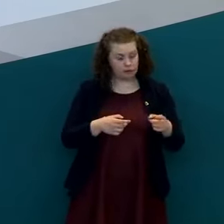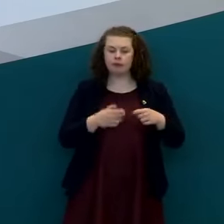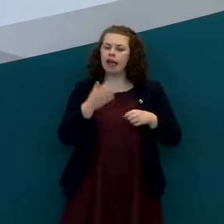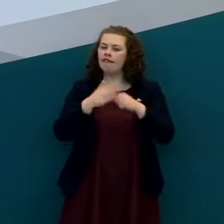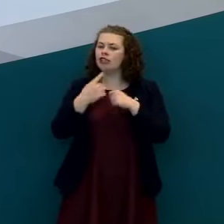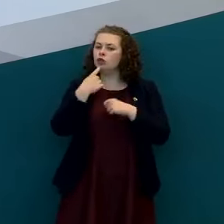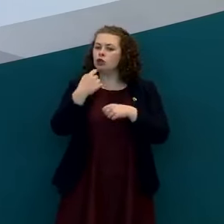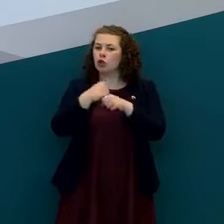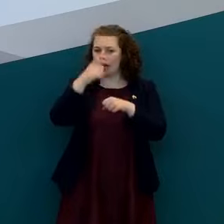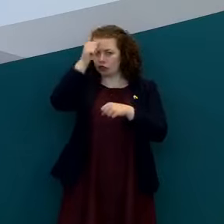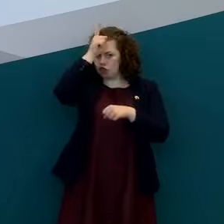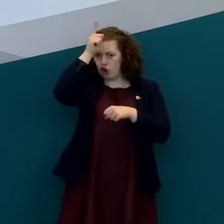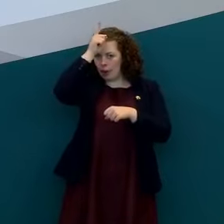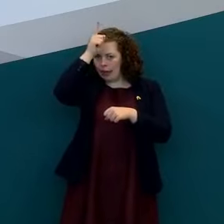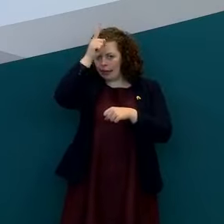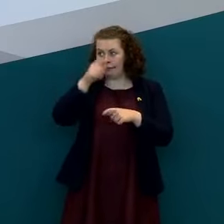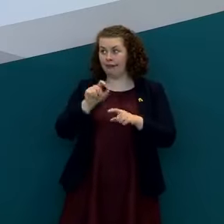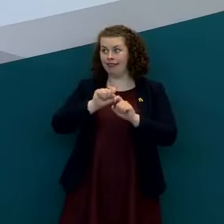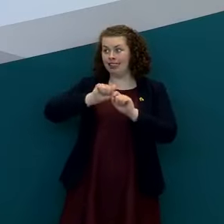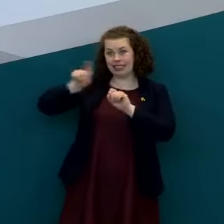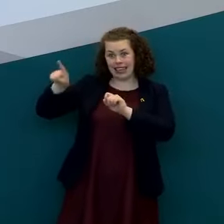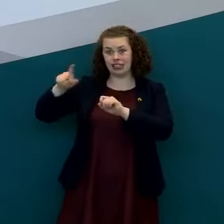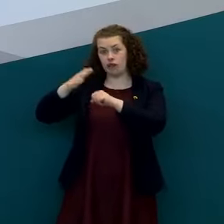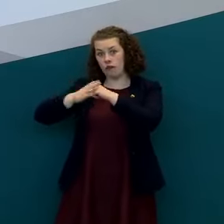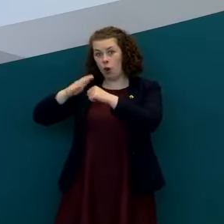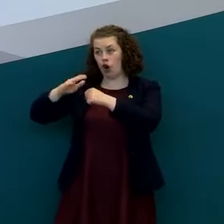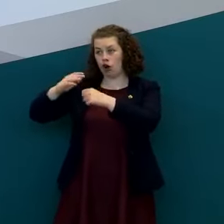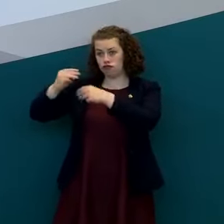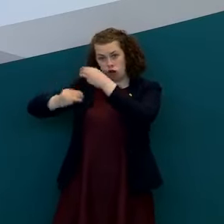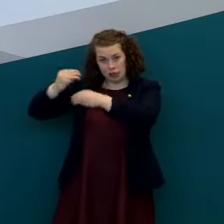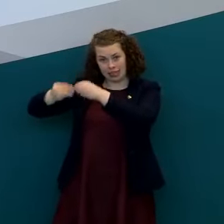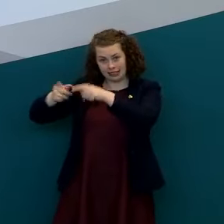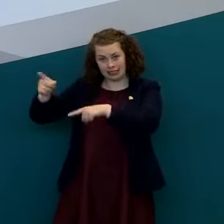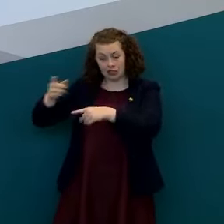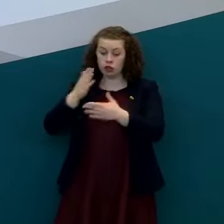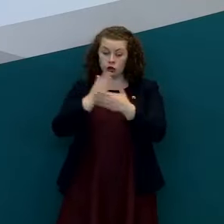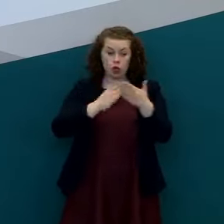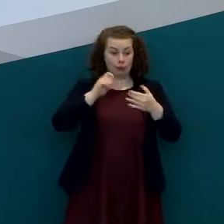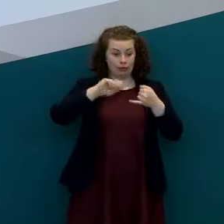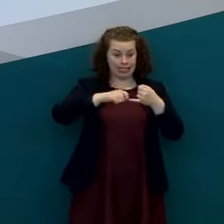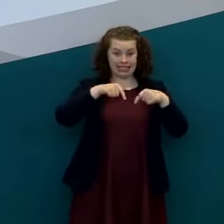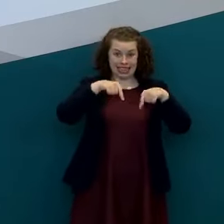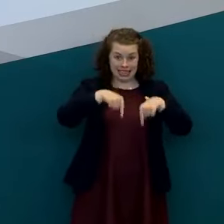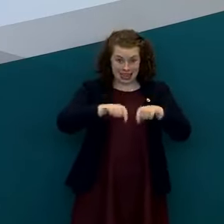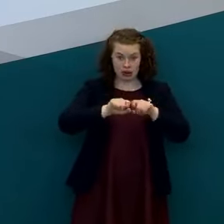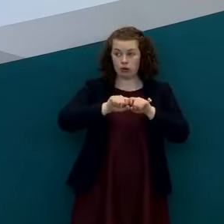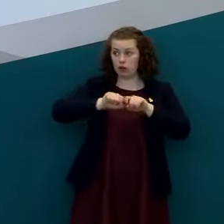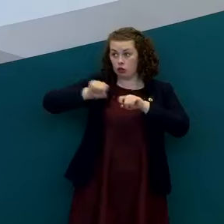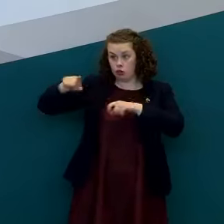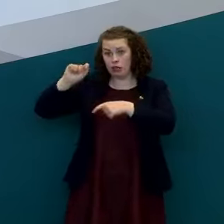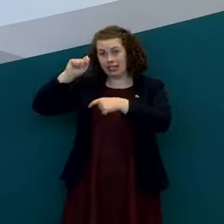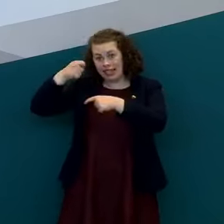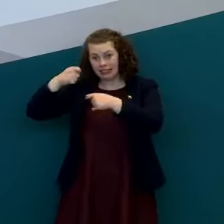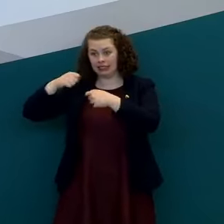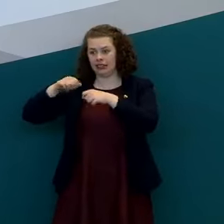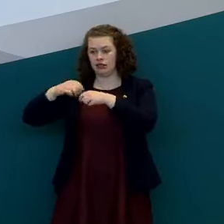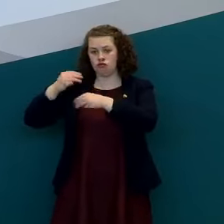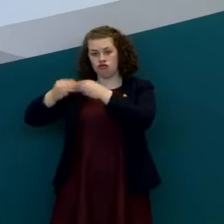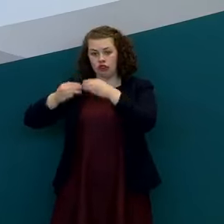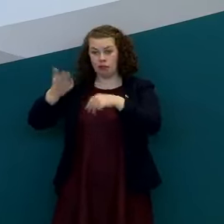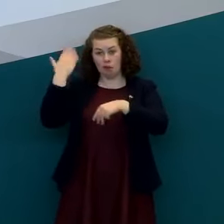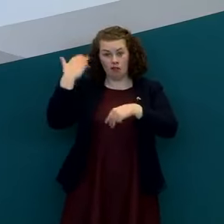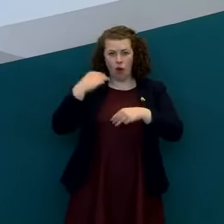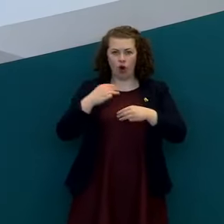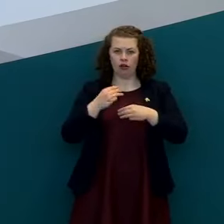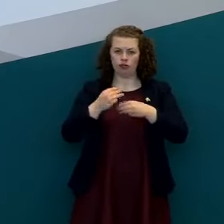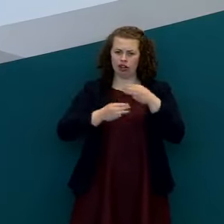uh so there is a process underway at the moment to for some of the tests that have been taken and where getting them through the testing process wasn't as quick as